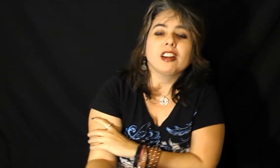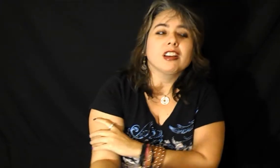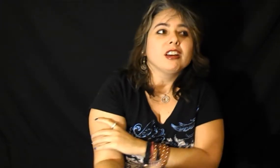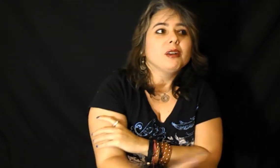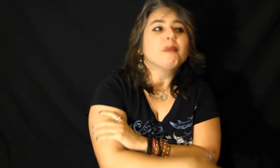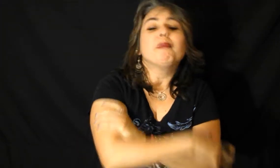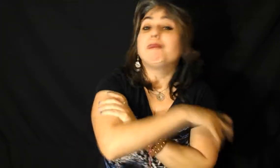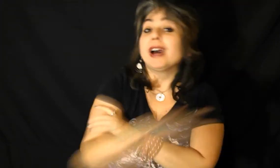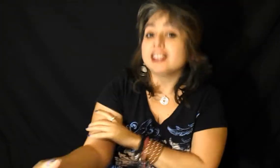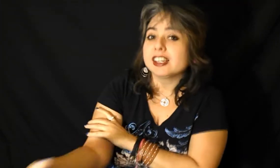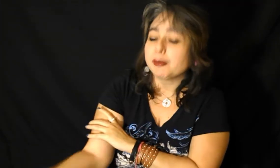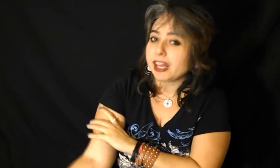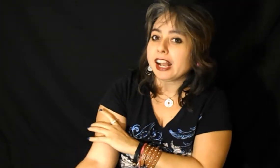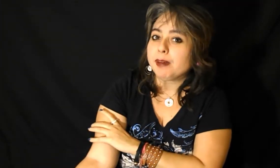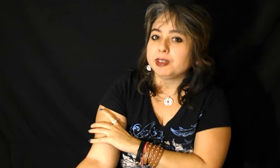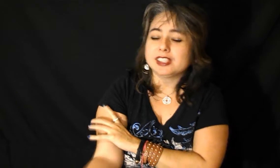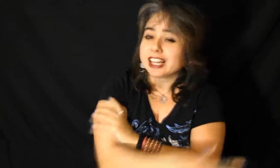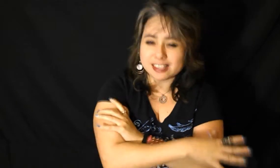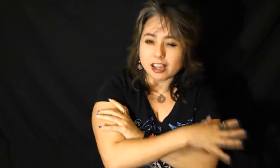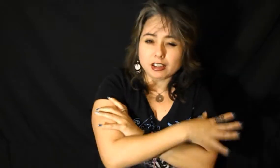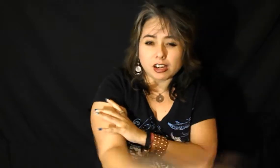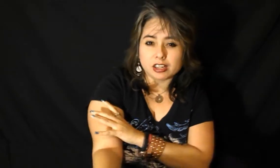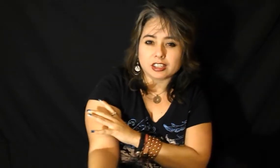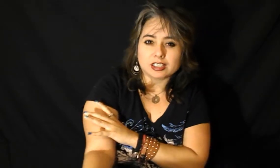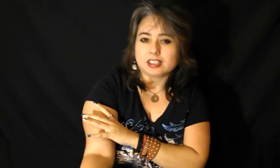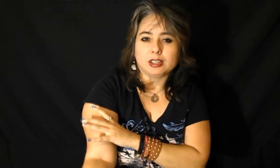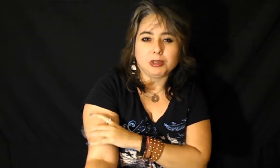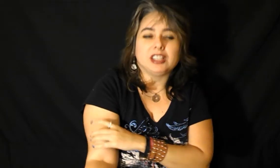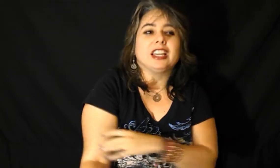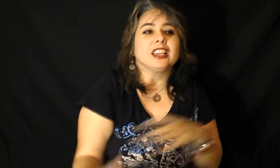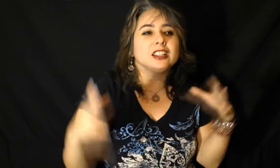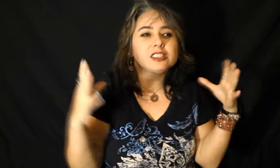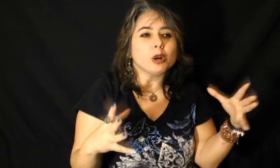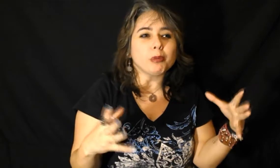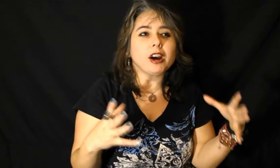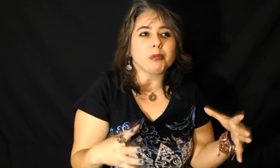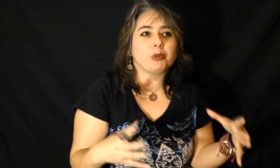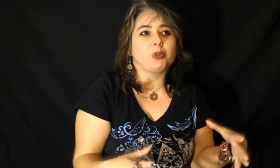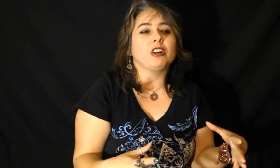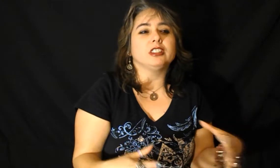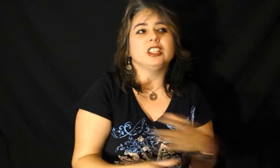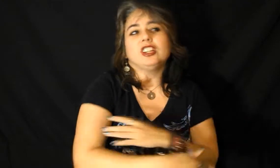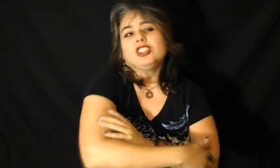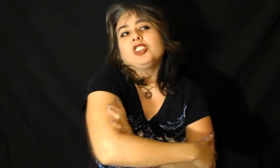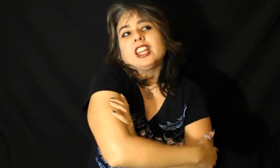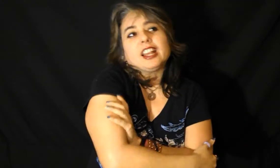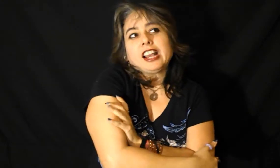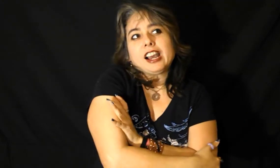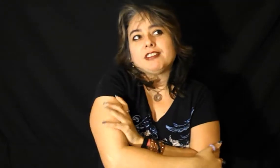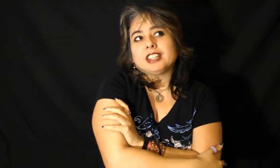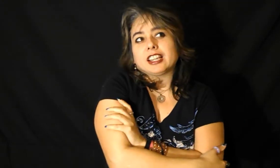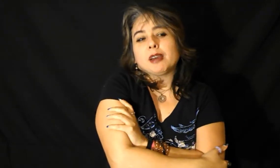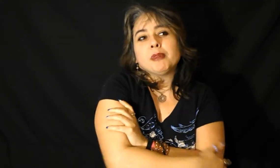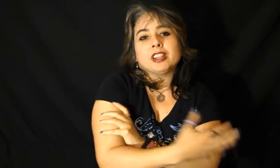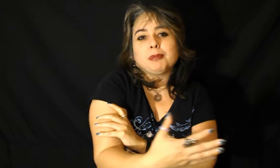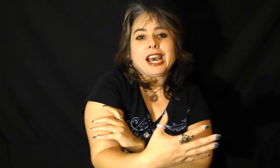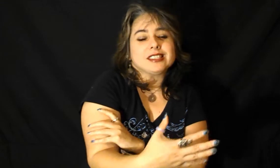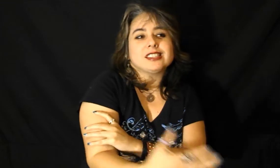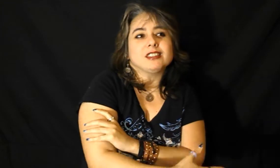by the time that happens that's how long it's gonna be like in soap opera world you cannot have like a month passes